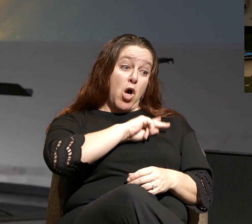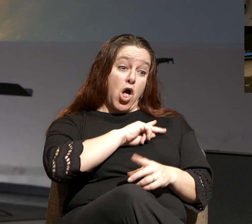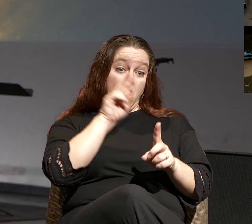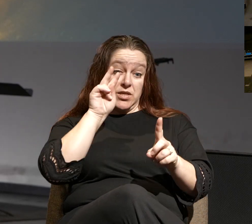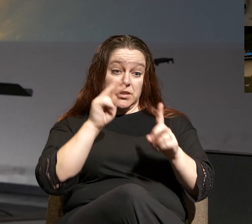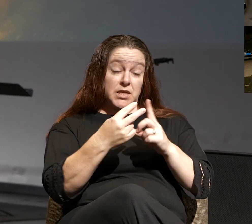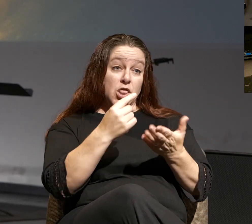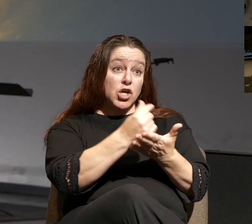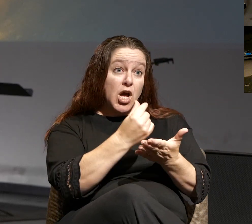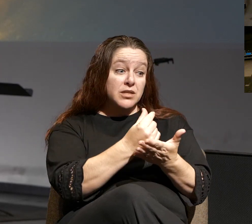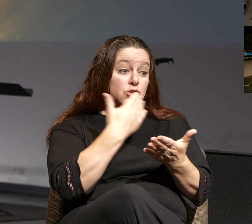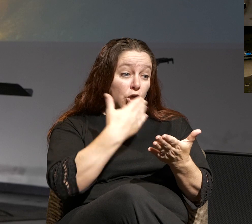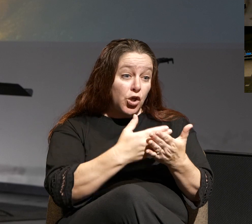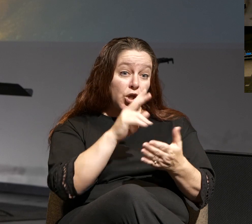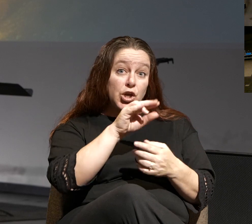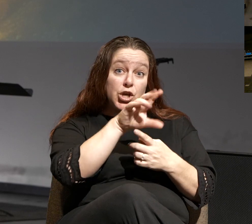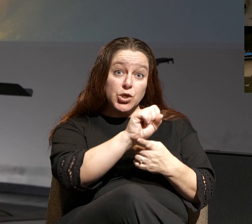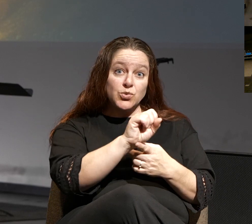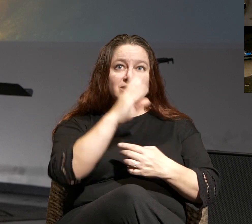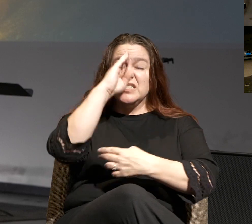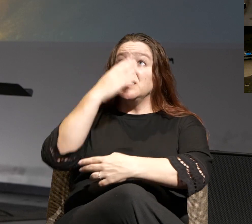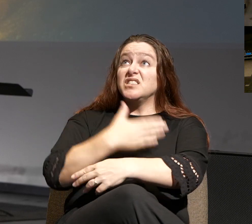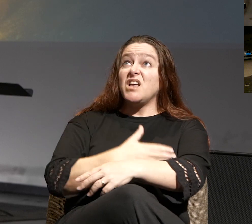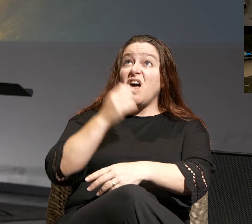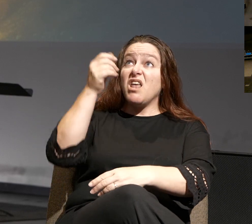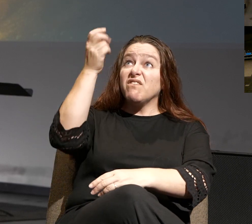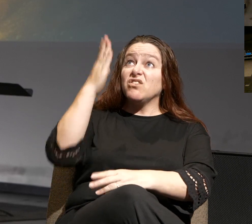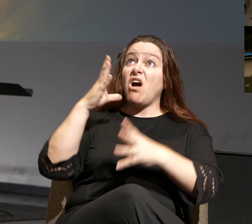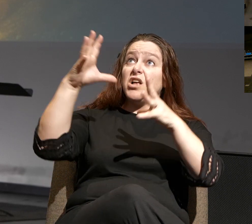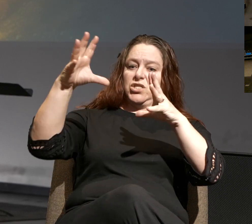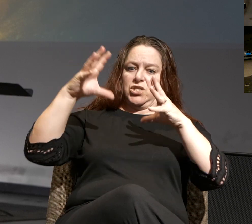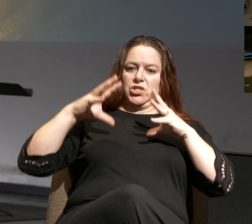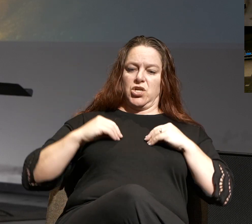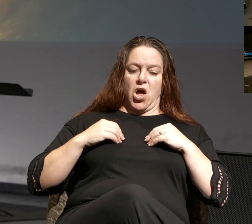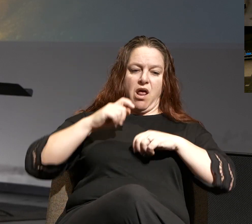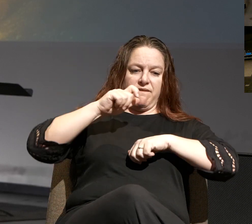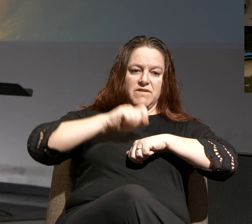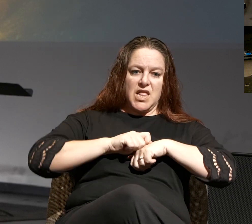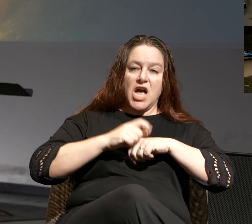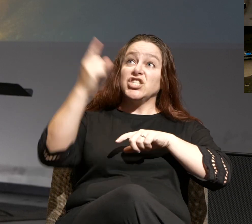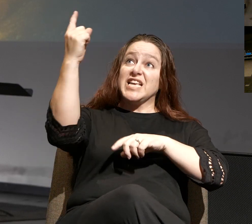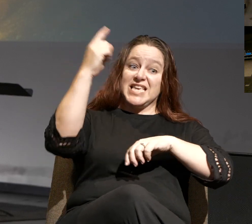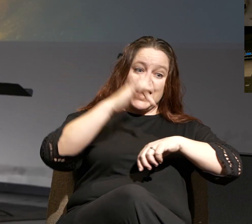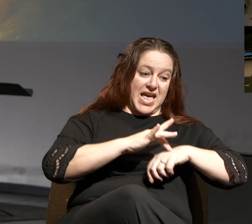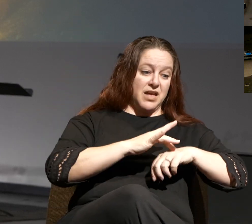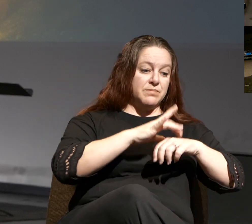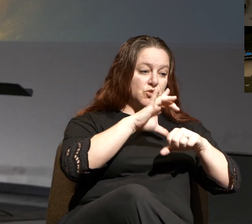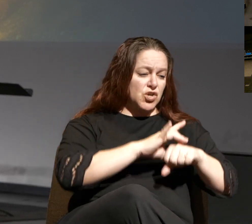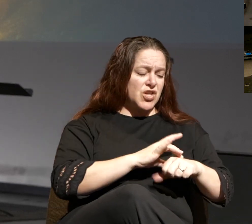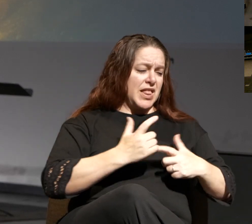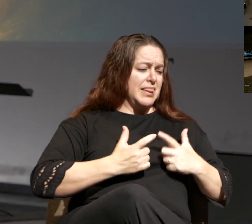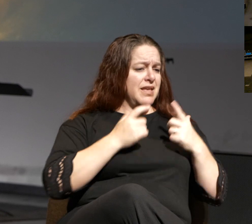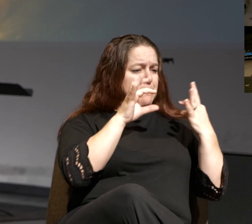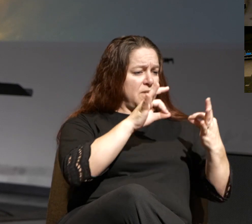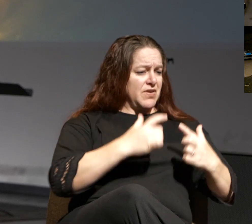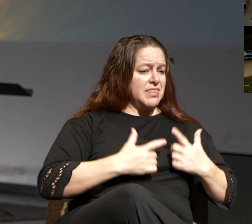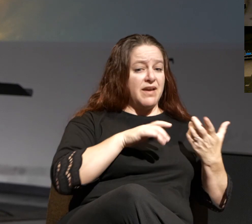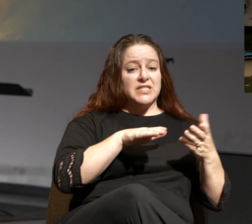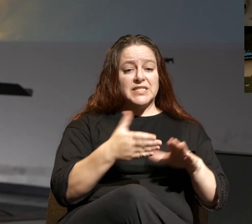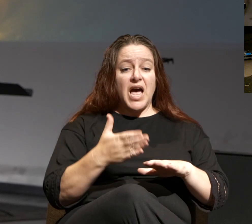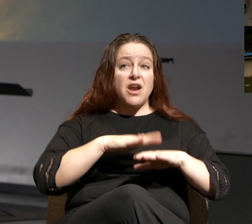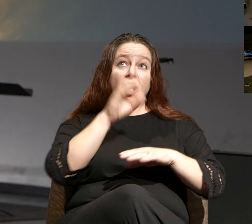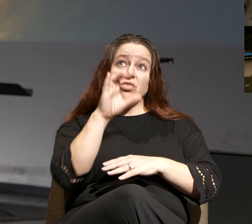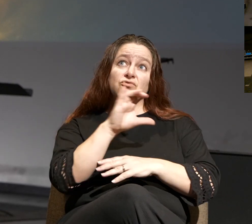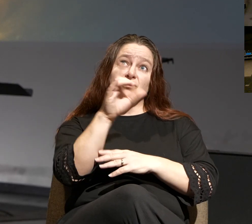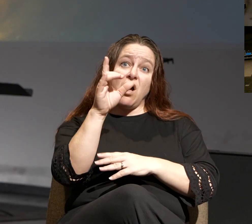the good news that the Son of God took on flesh. He came to this earth, lived a perfect life, died on the cross for our sins,